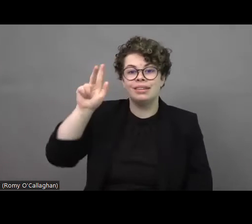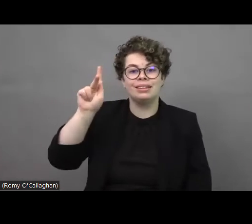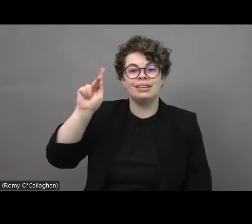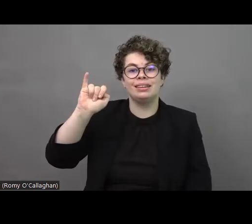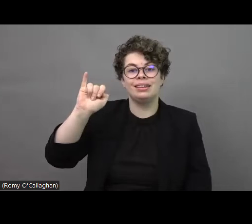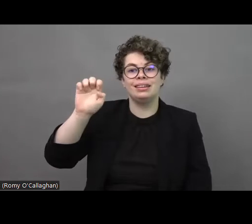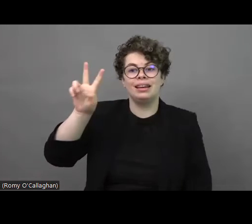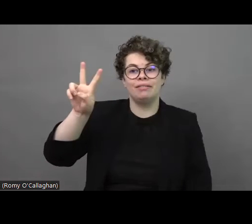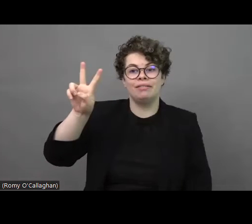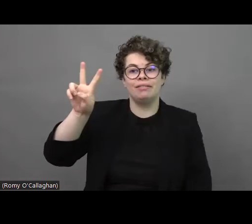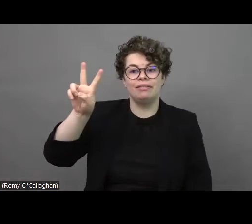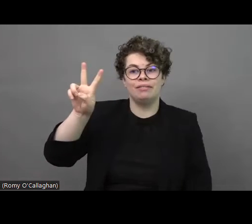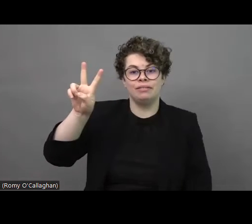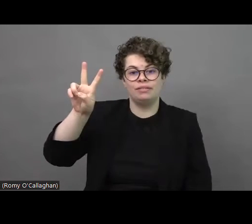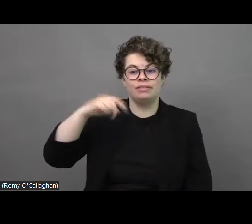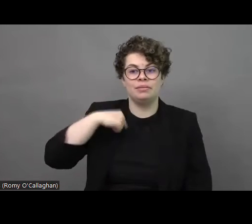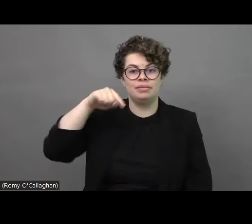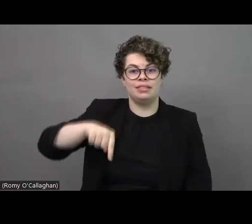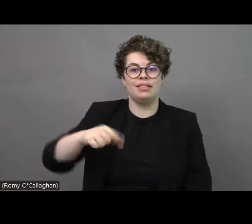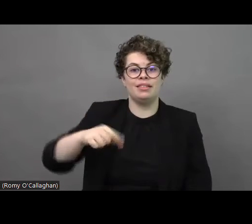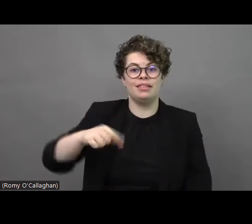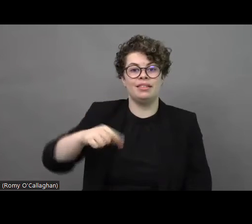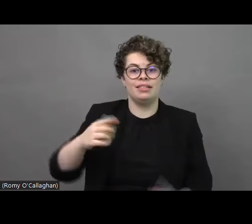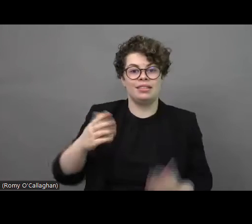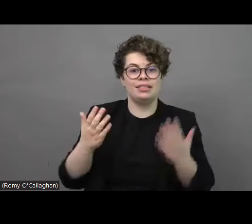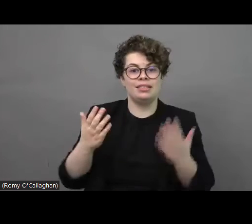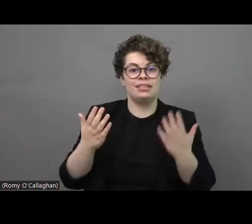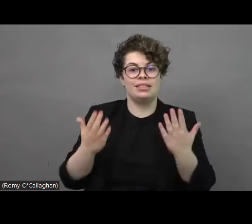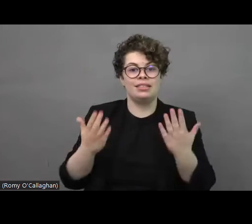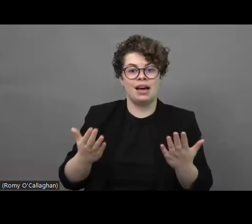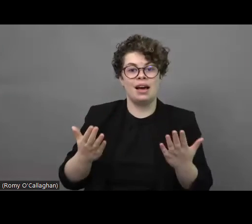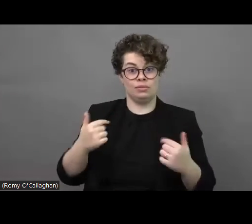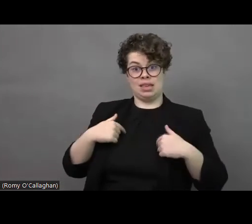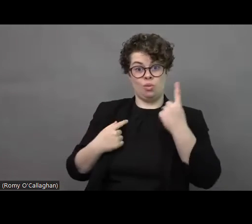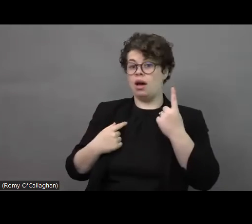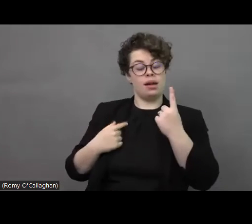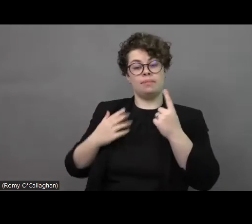daughter.